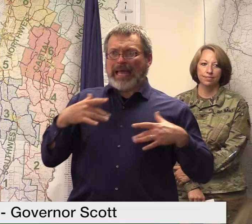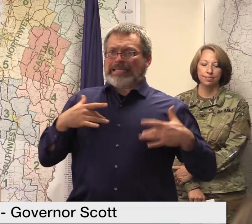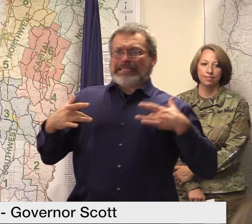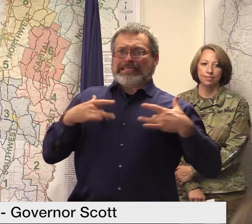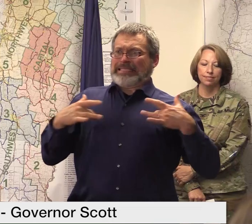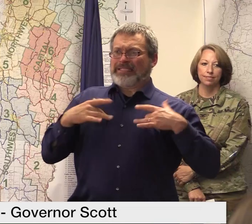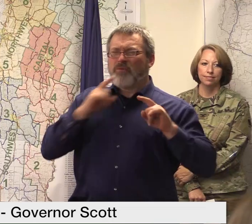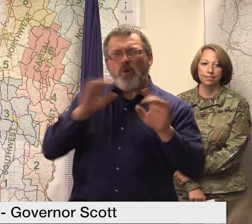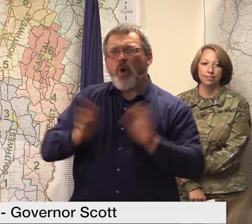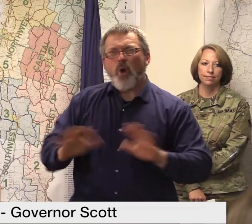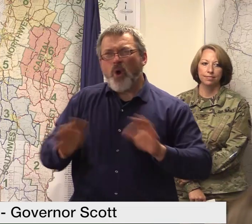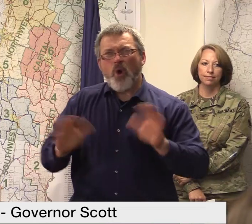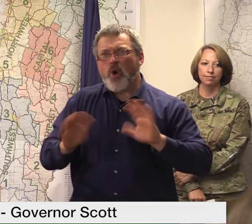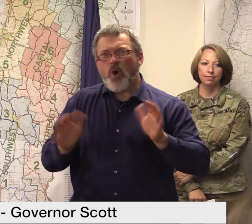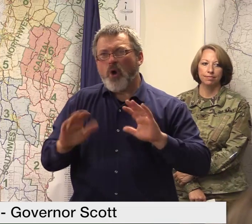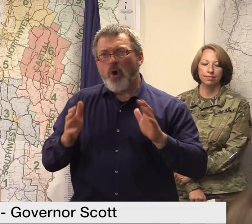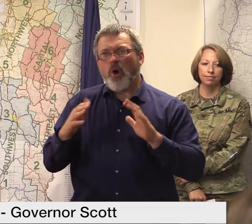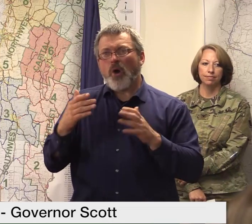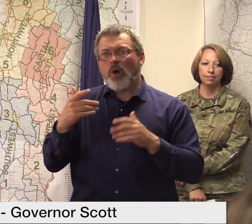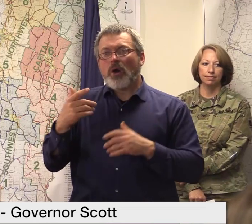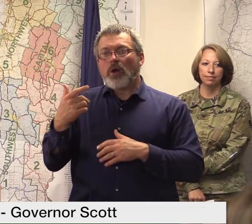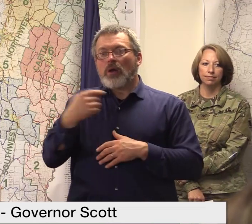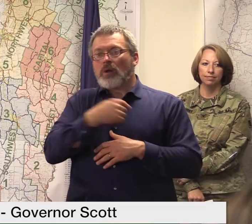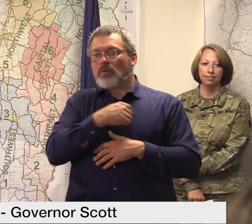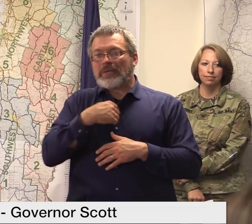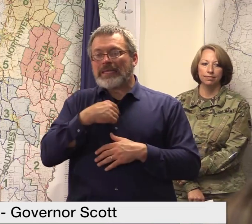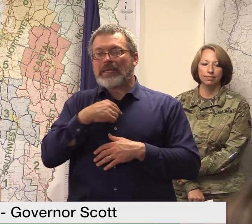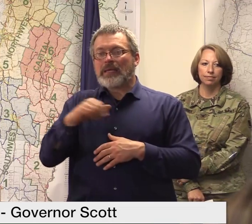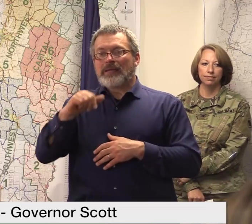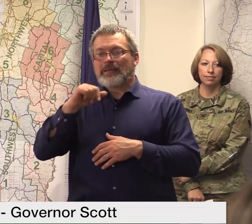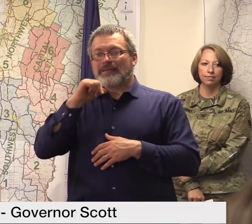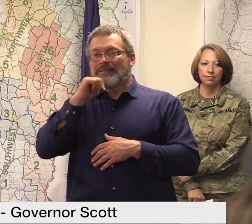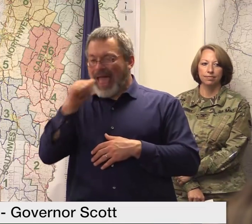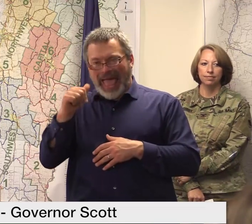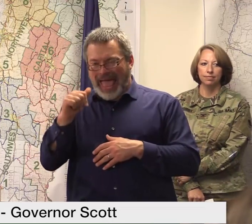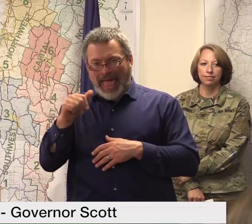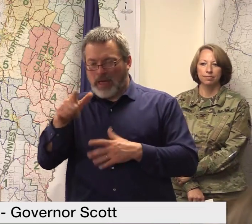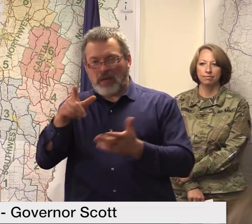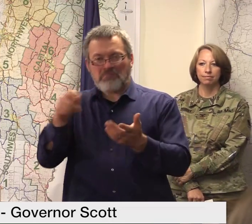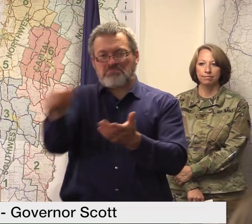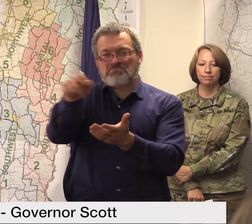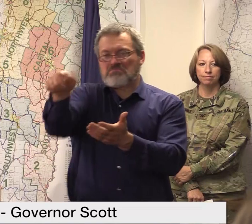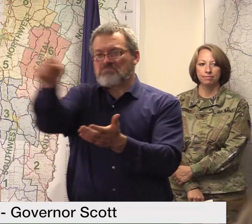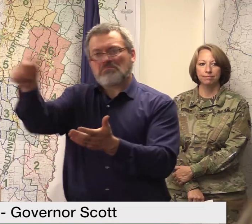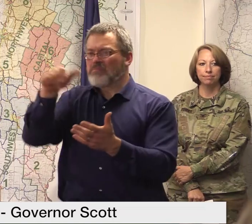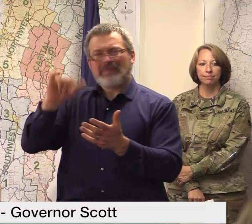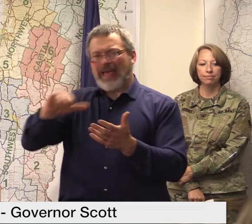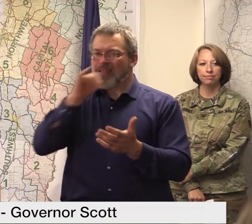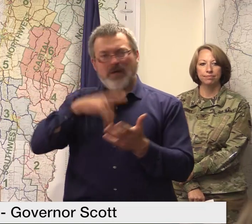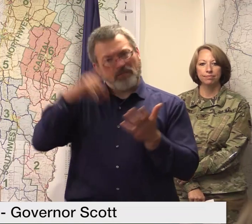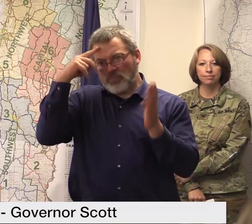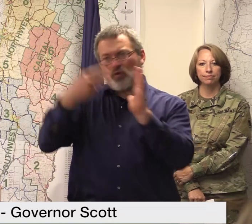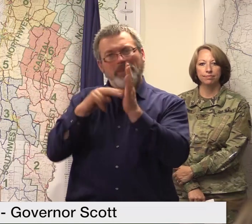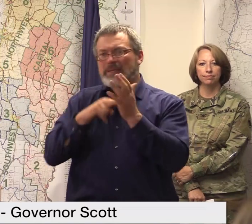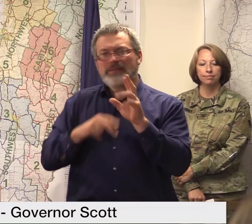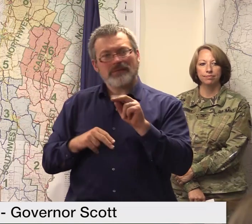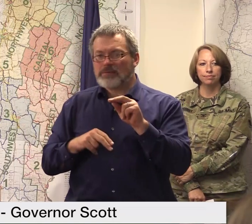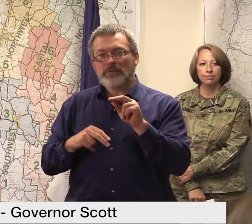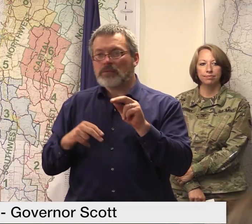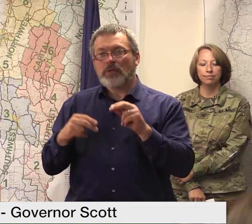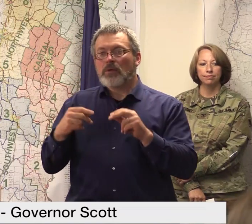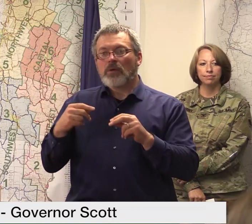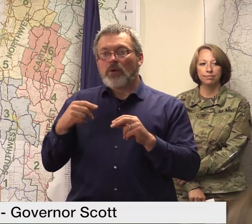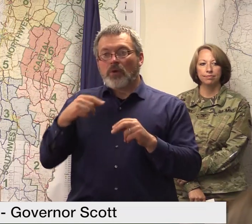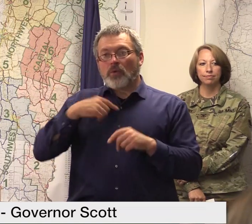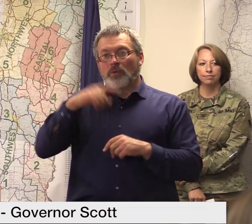fema is not um condemning and kicking people out of of damaged properties but the renters that are affected need to